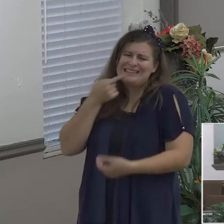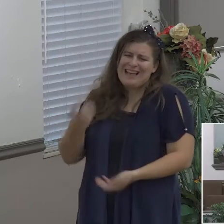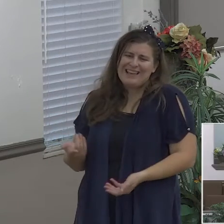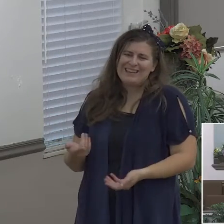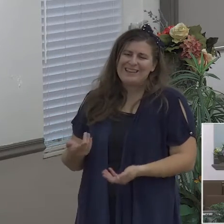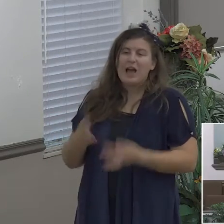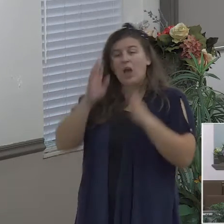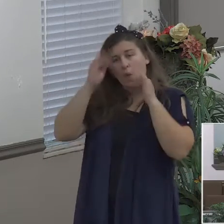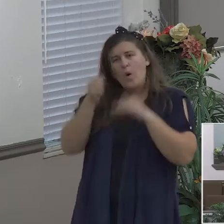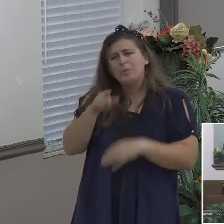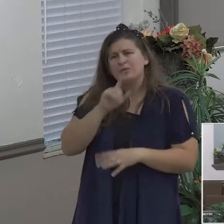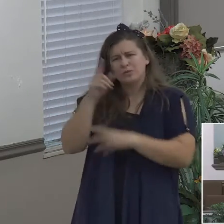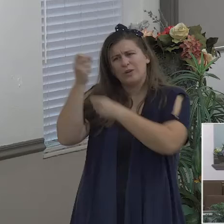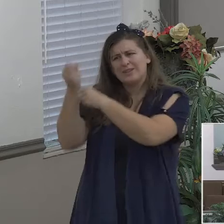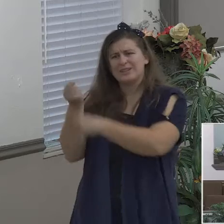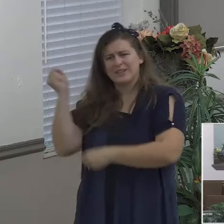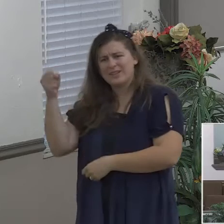to say